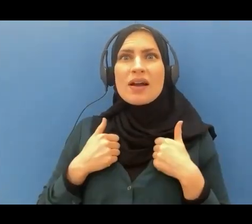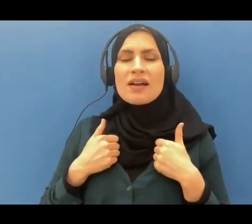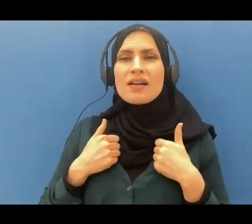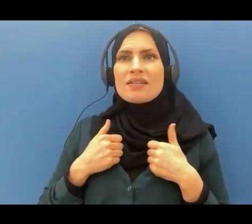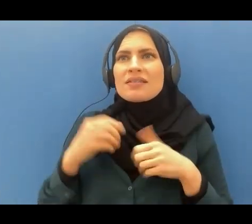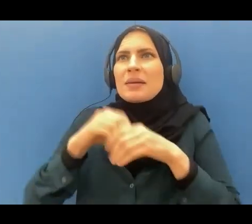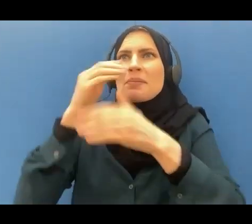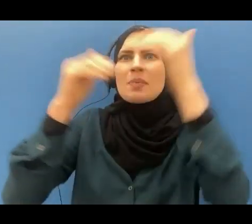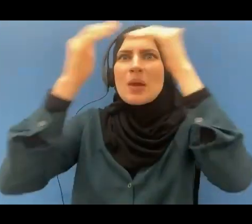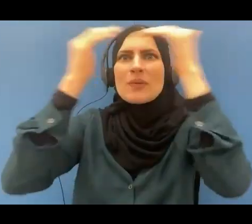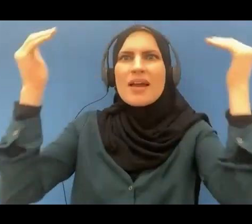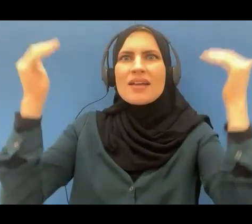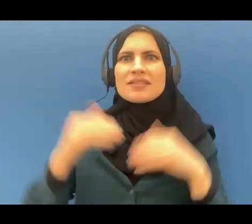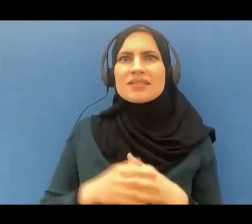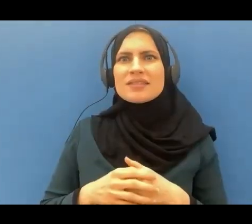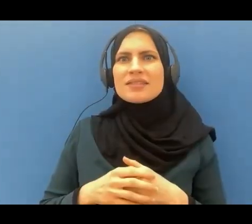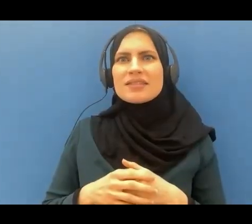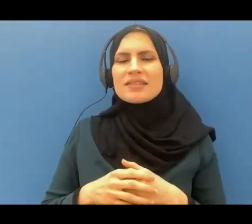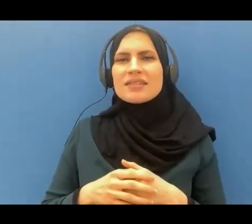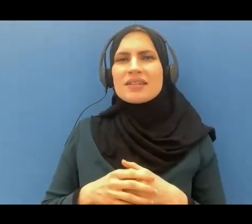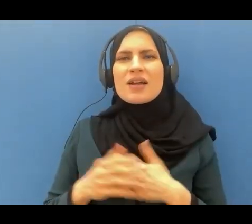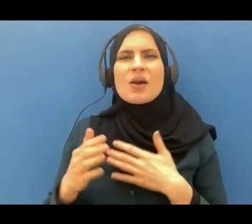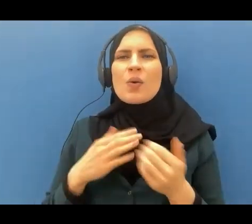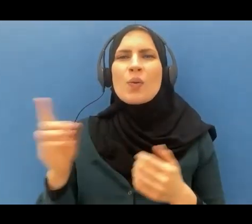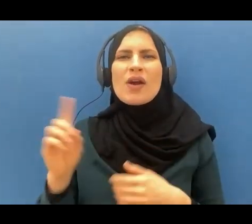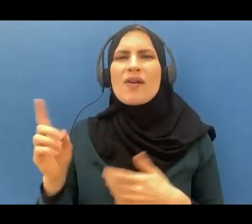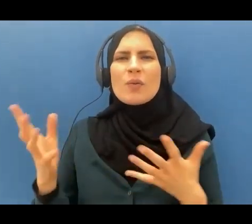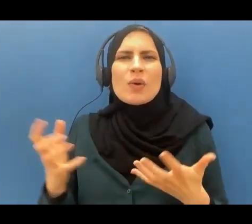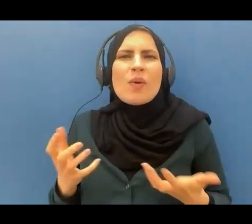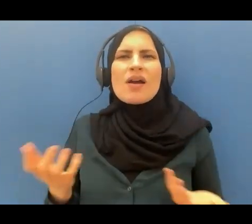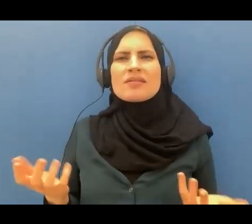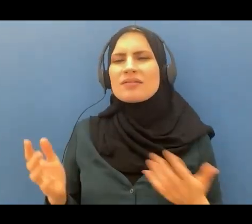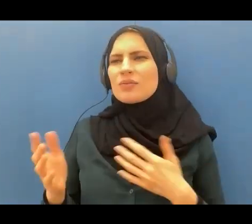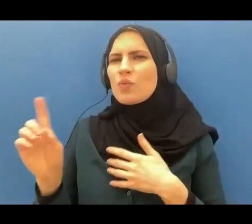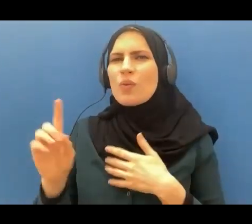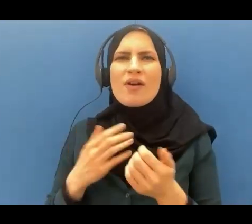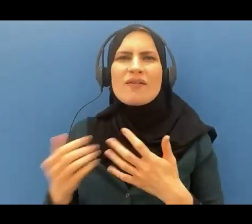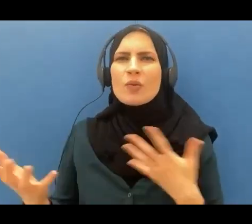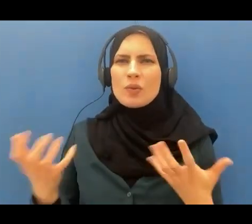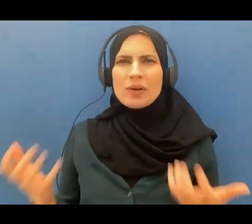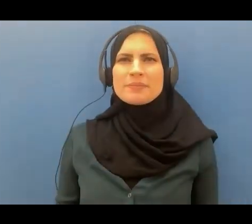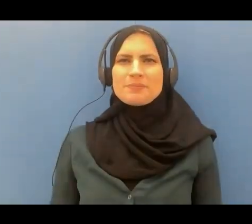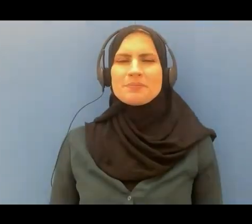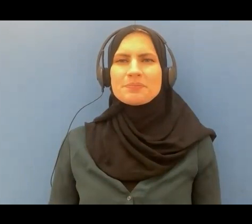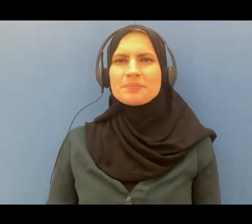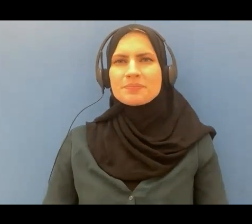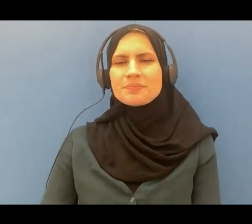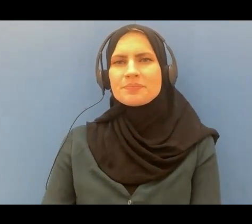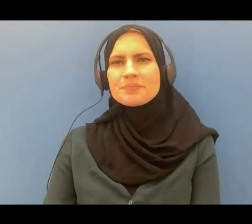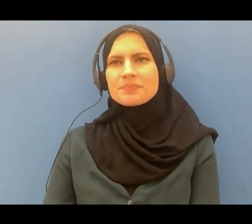wherever we will wherever we want how excellent a